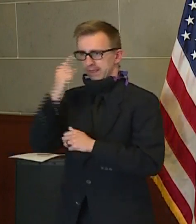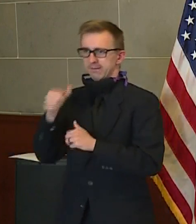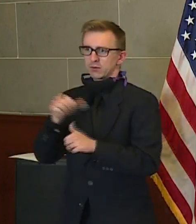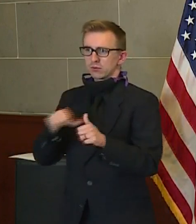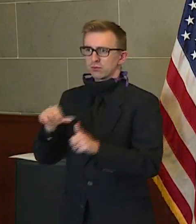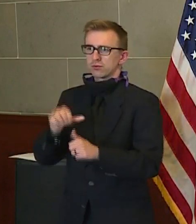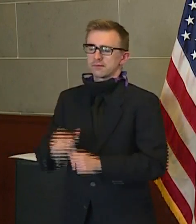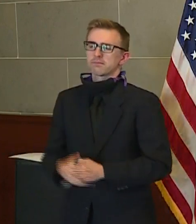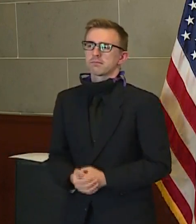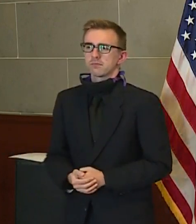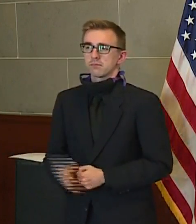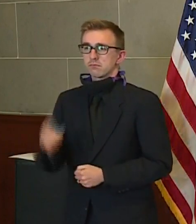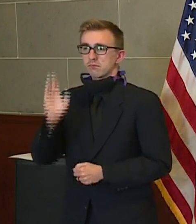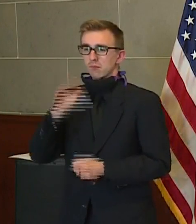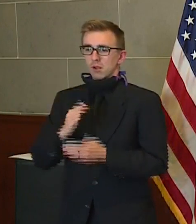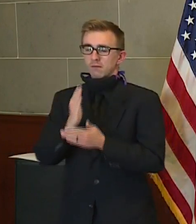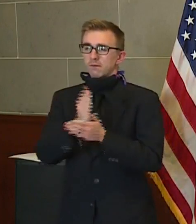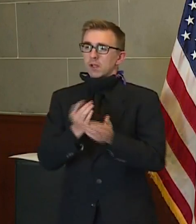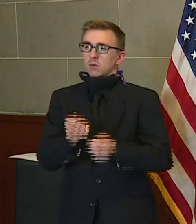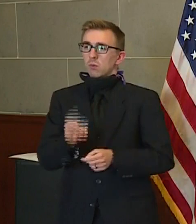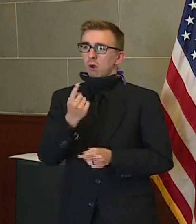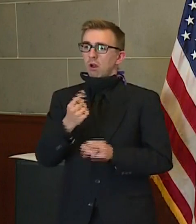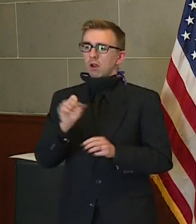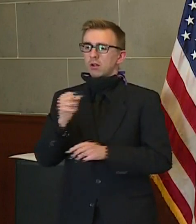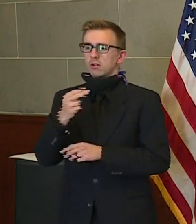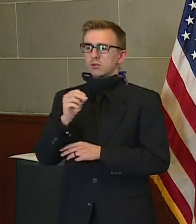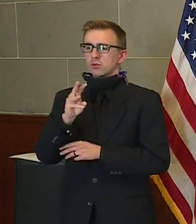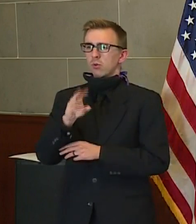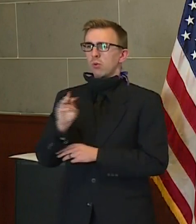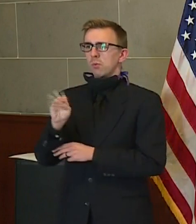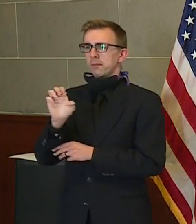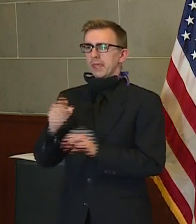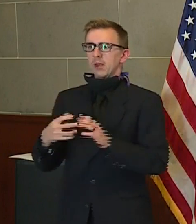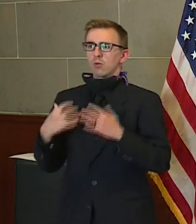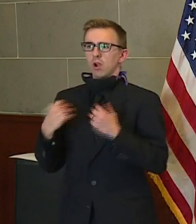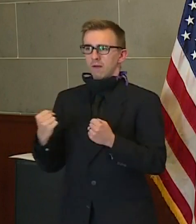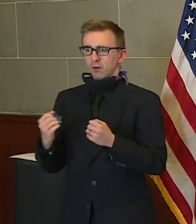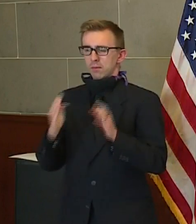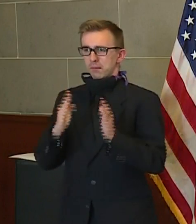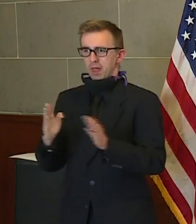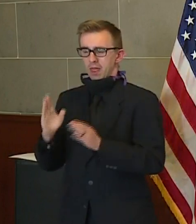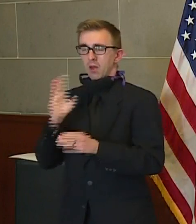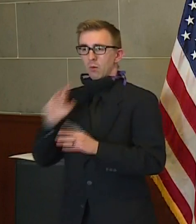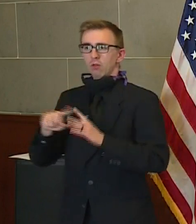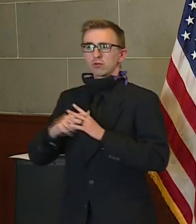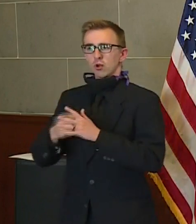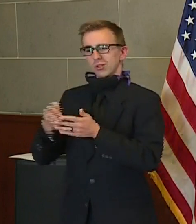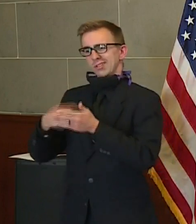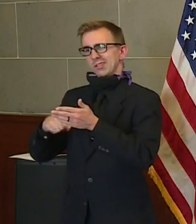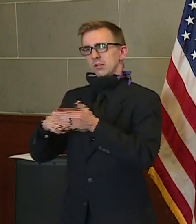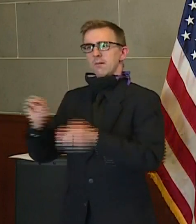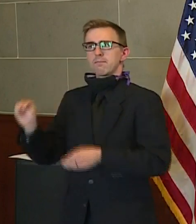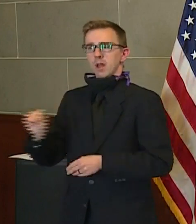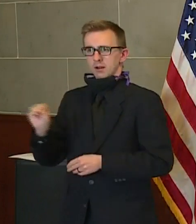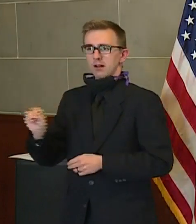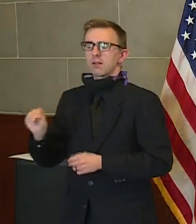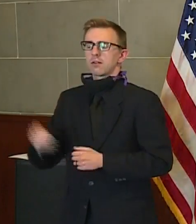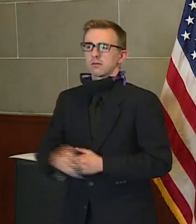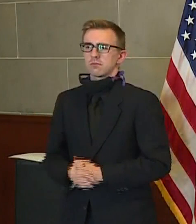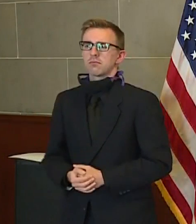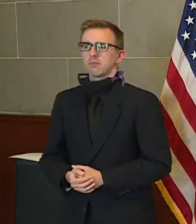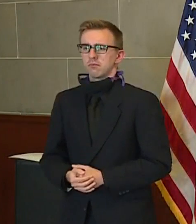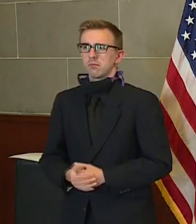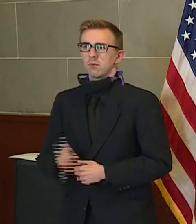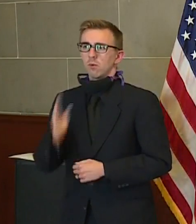As you know, phase one of our show me recovery plan will take effect on Monday. And we will